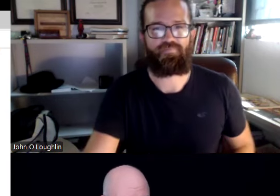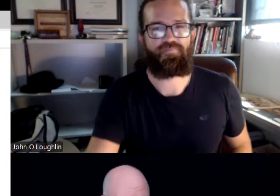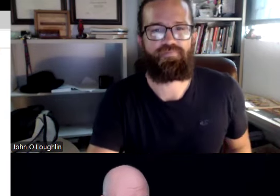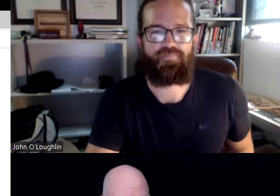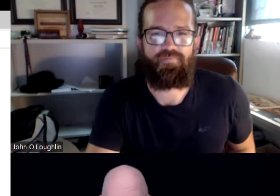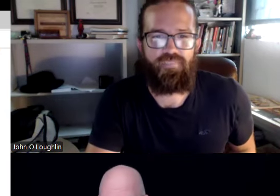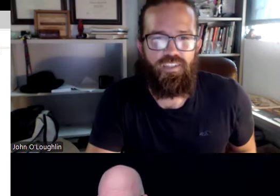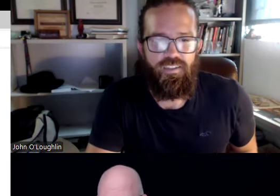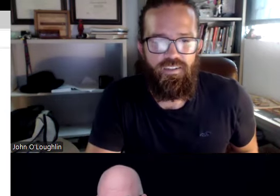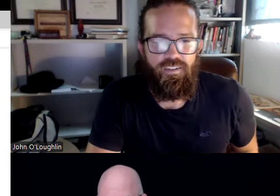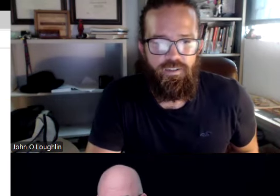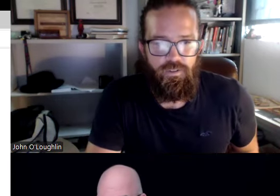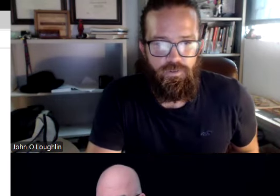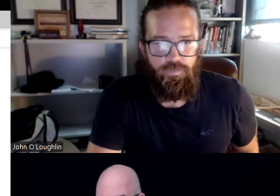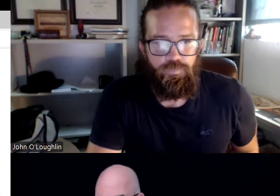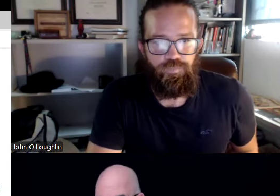All right.